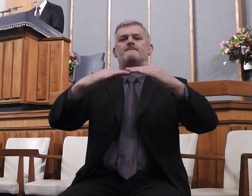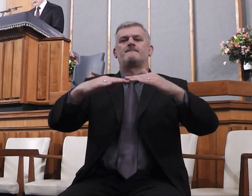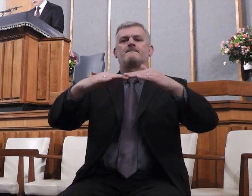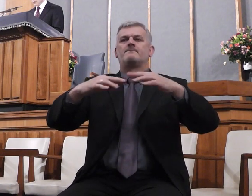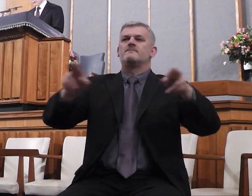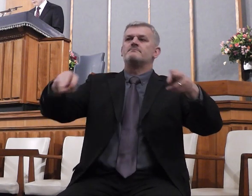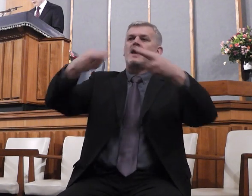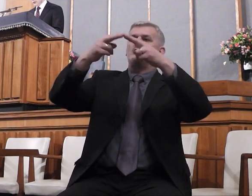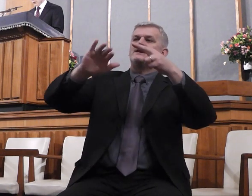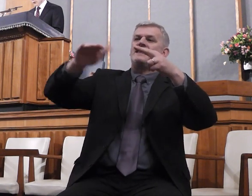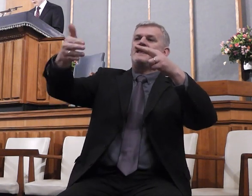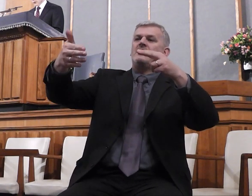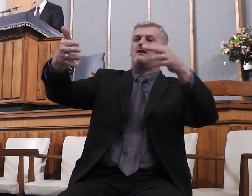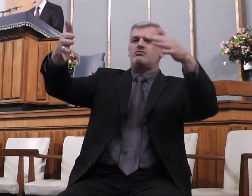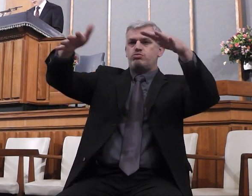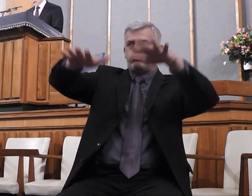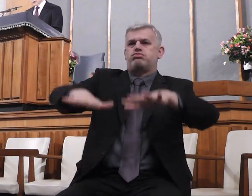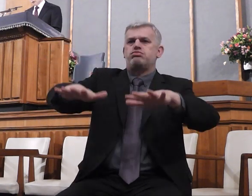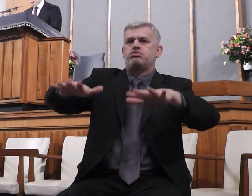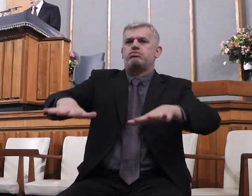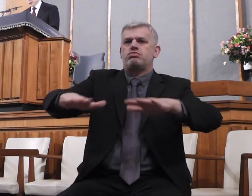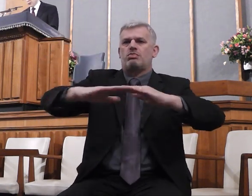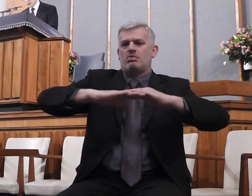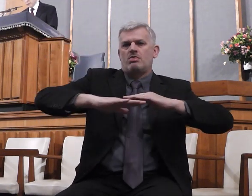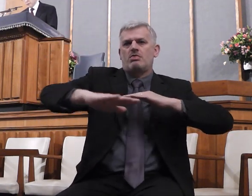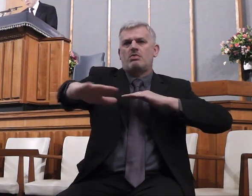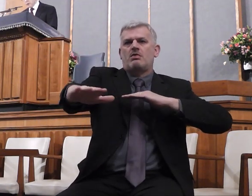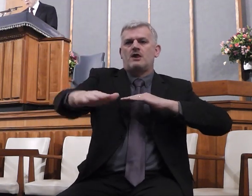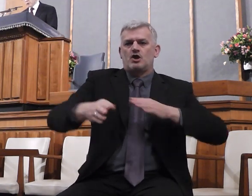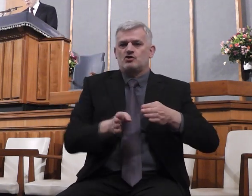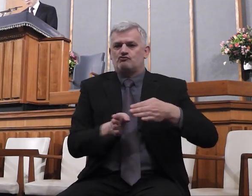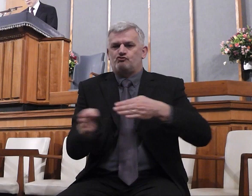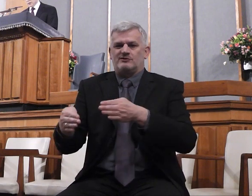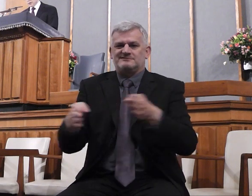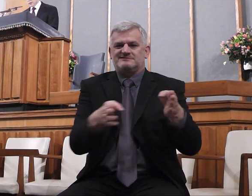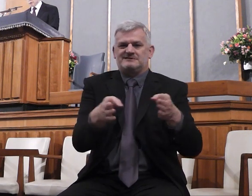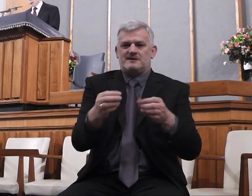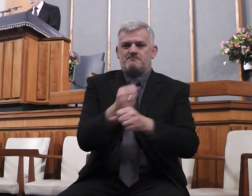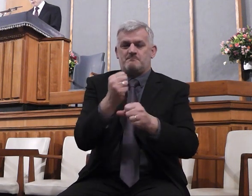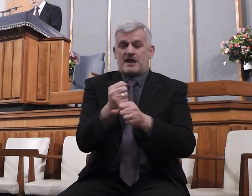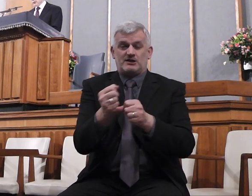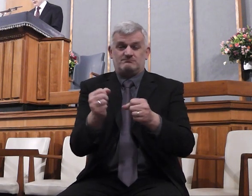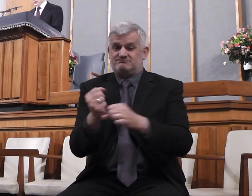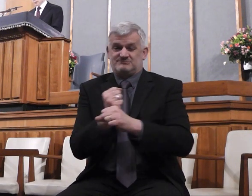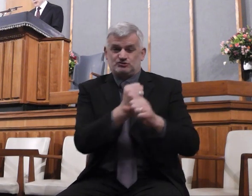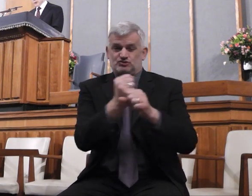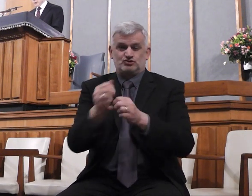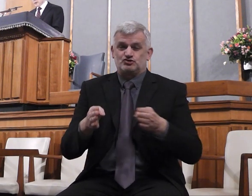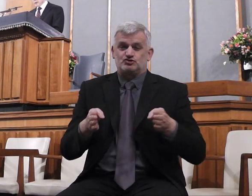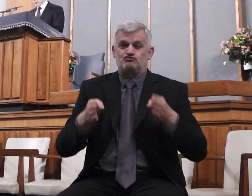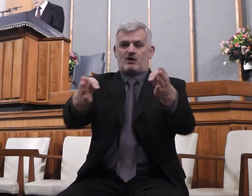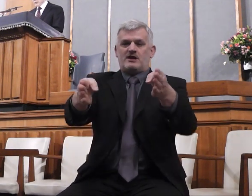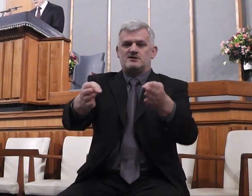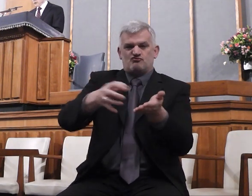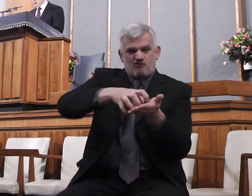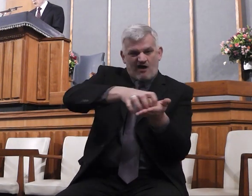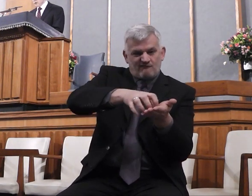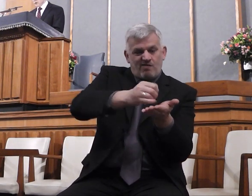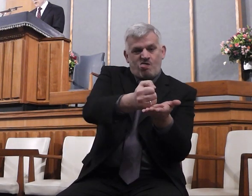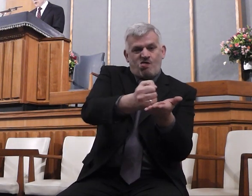hill shall be made alone, and the crooked shall be made straight, and the rough places plain, and the glory of